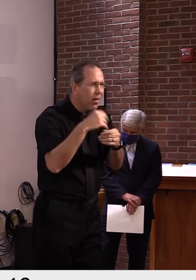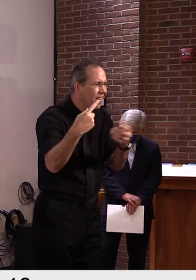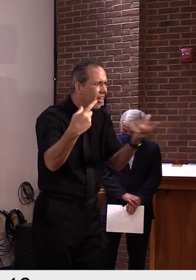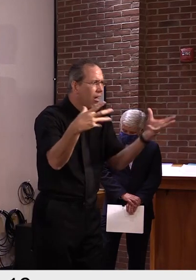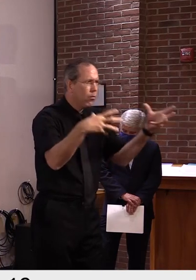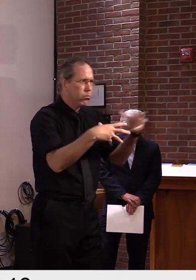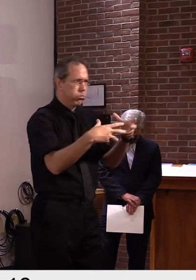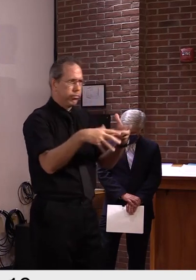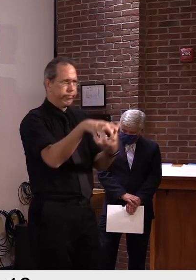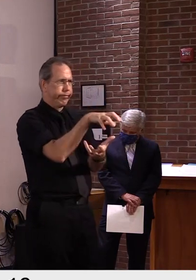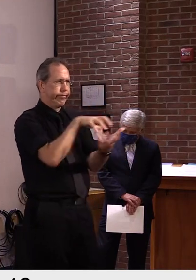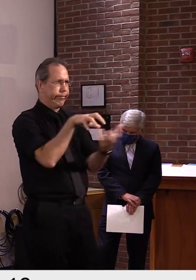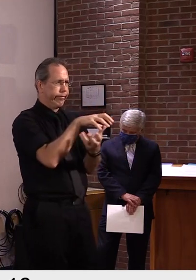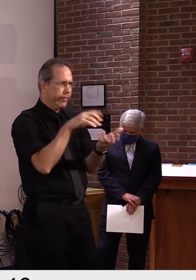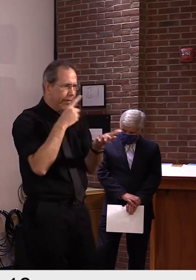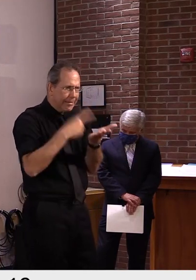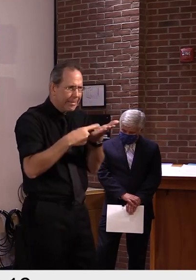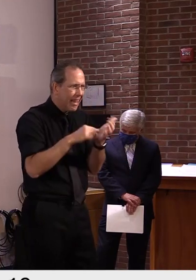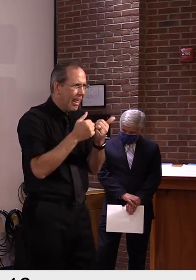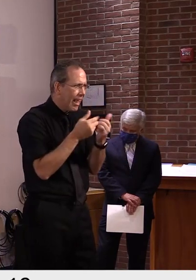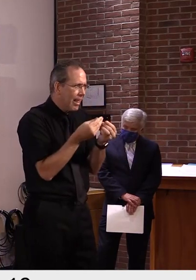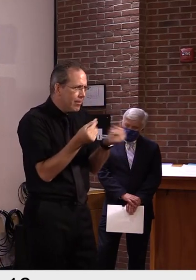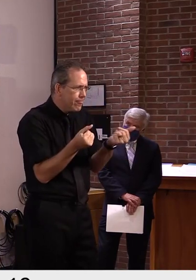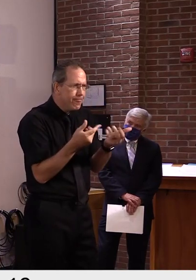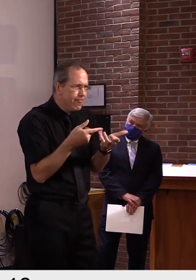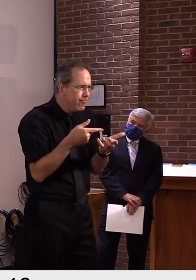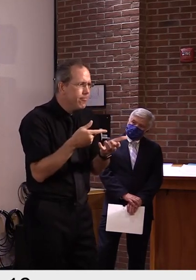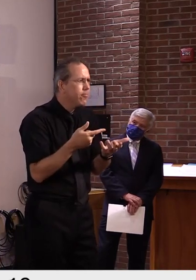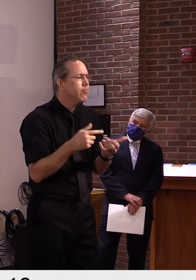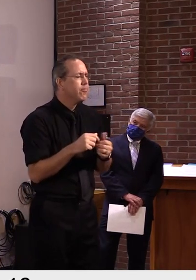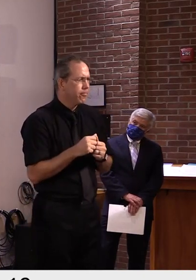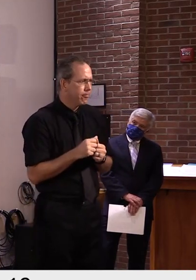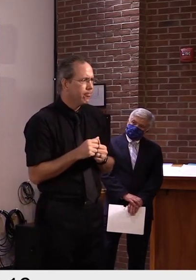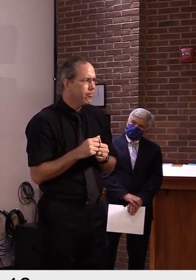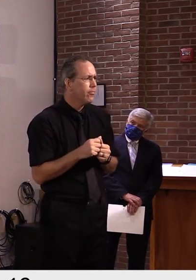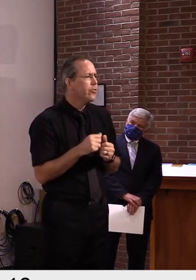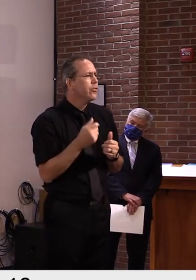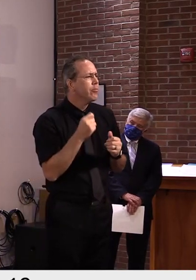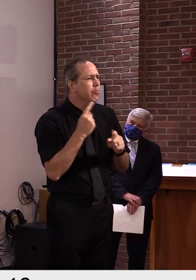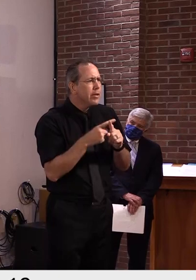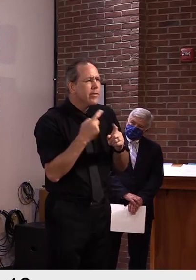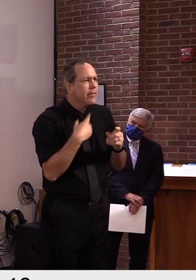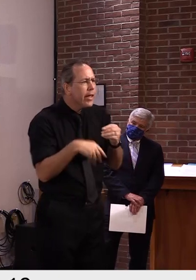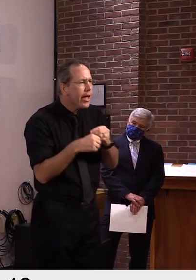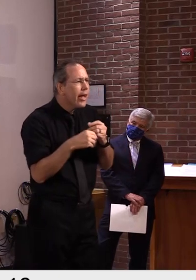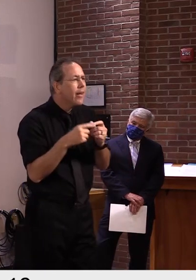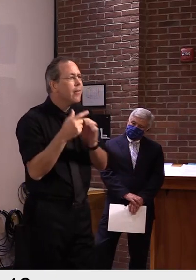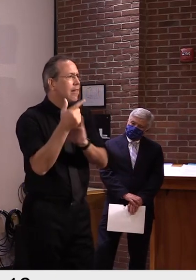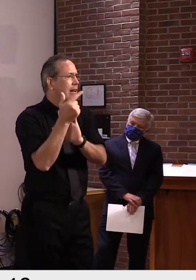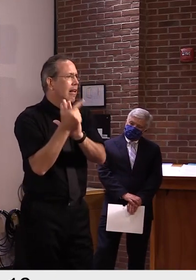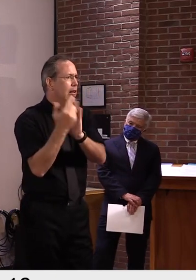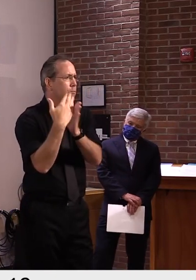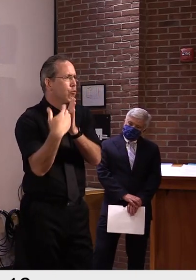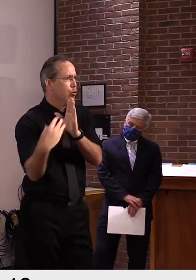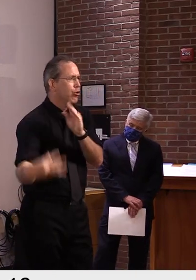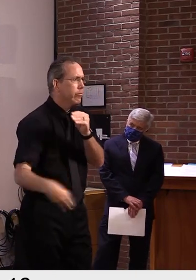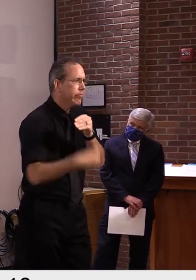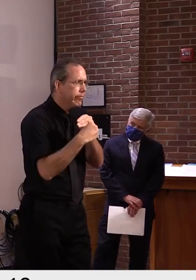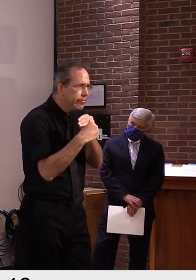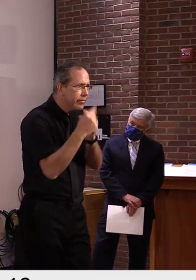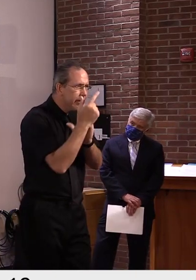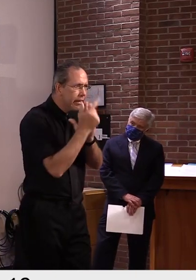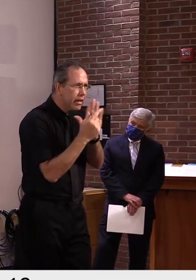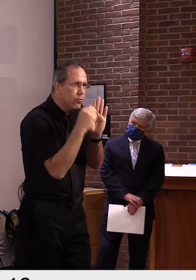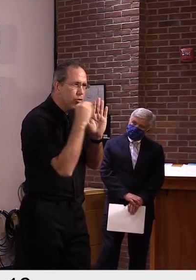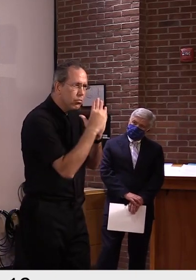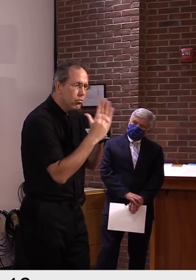I think some of the issues that we have are legal issues though. are certain network adequacy laws at the state and federal level that would probably need to be